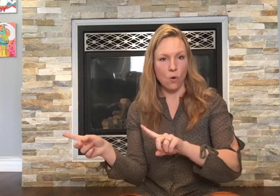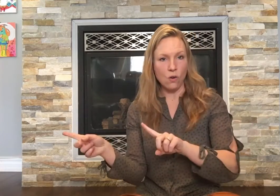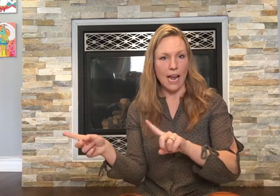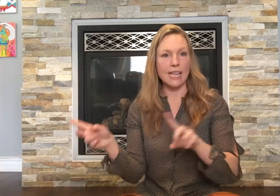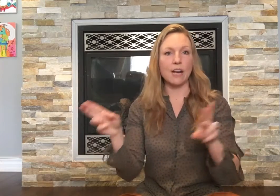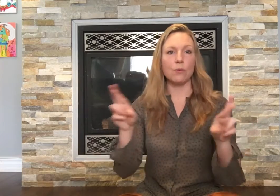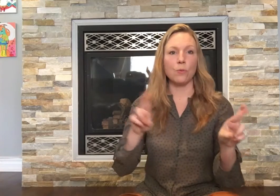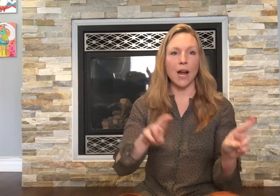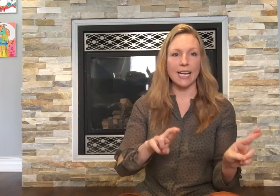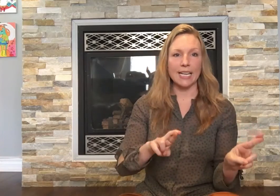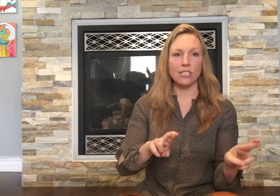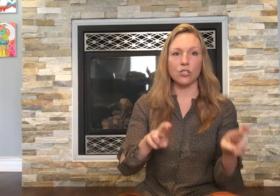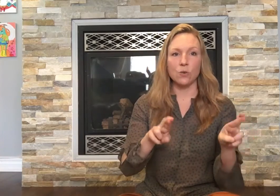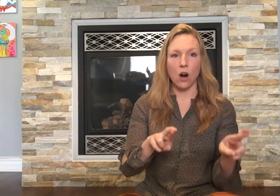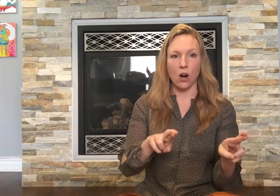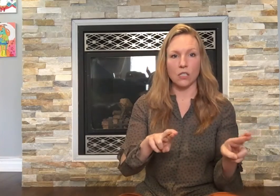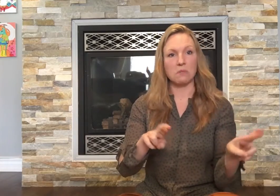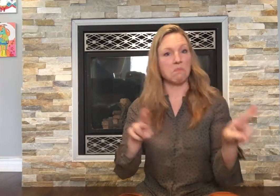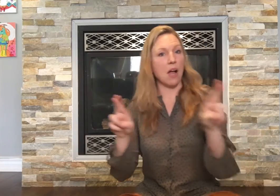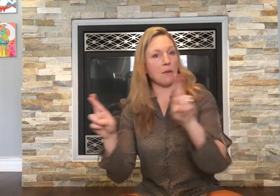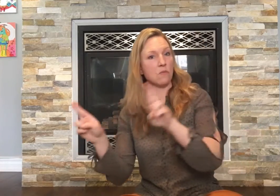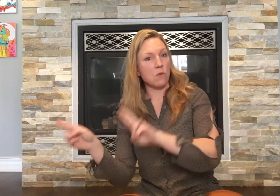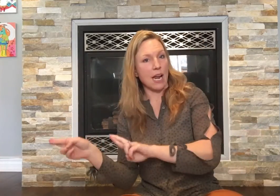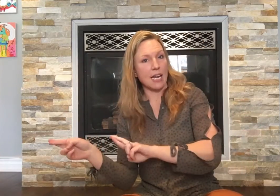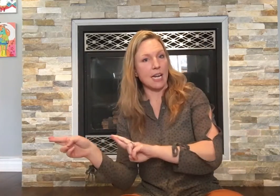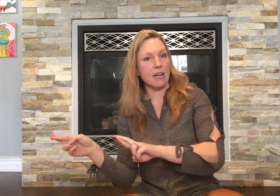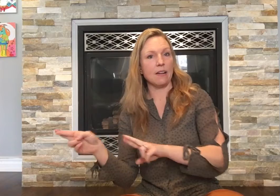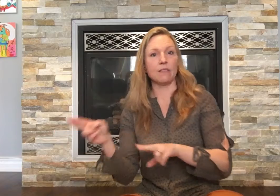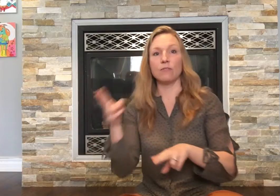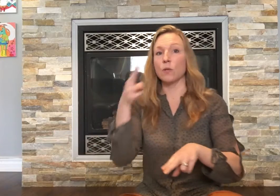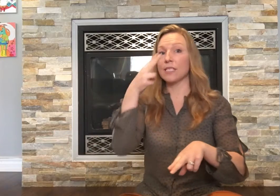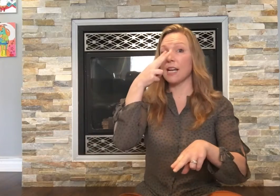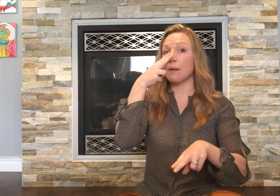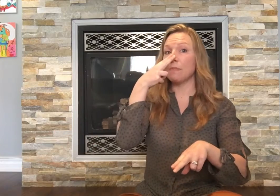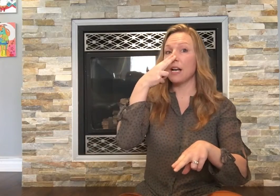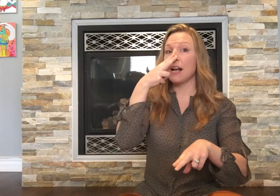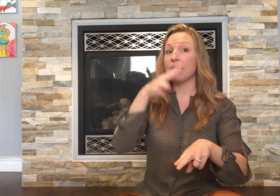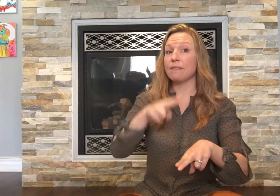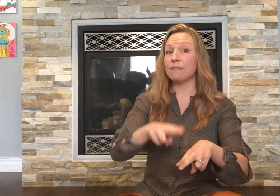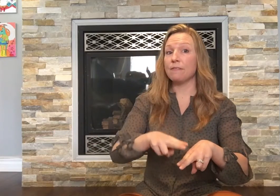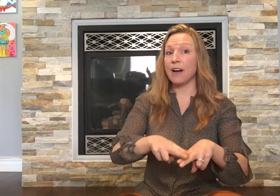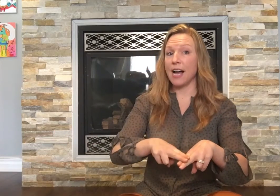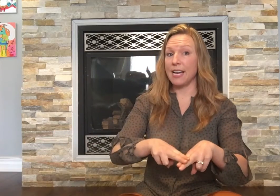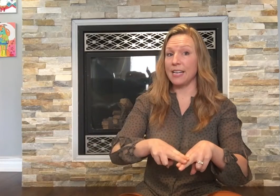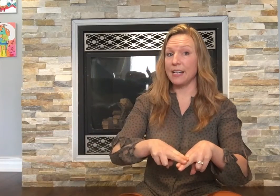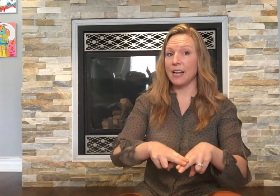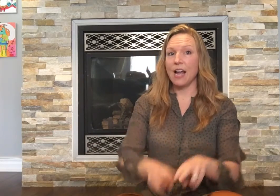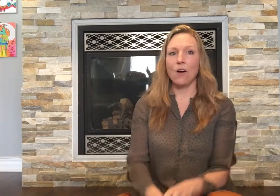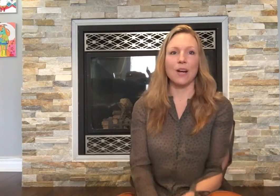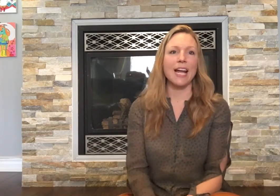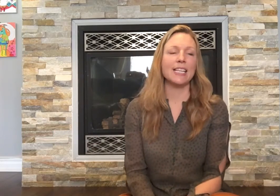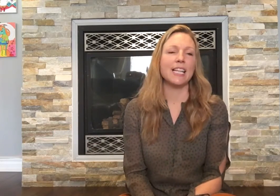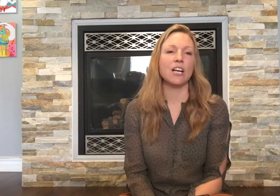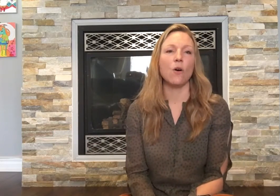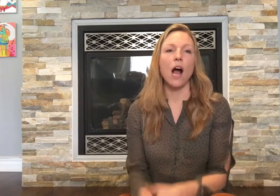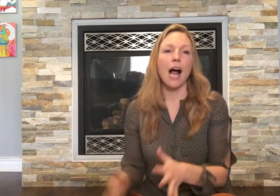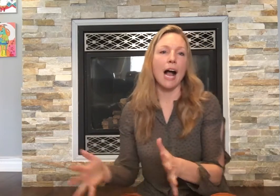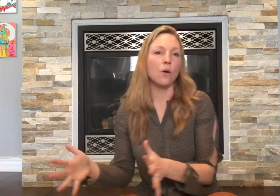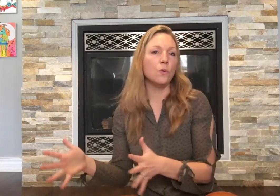and then ready is two R's. I'm ready for some fun. Okay then they go out